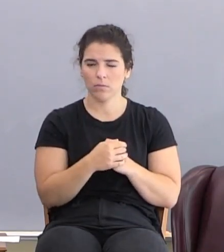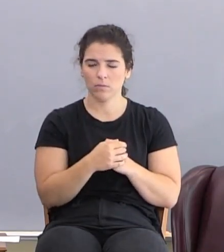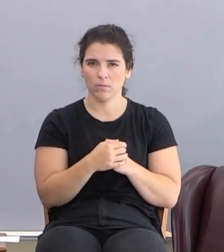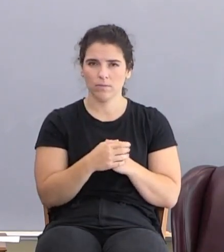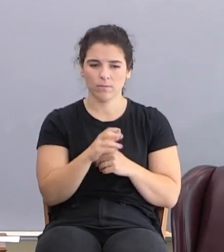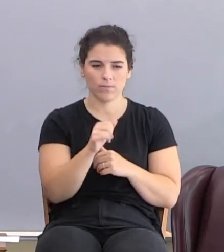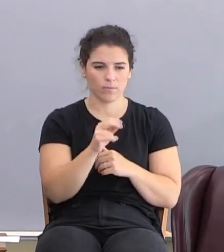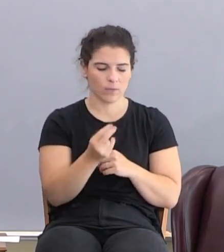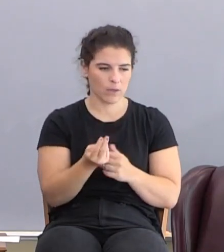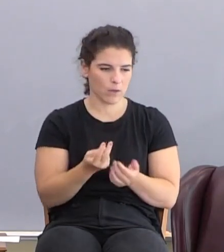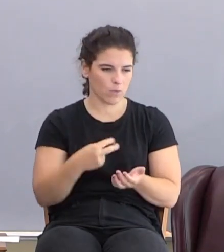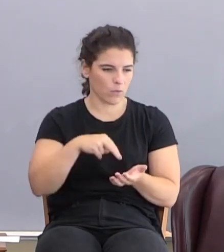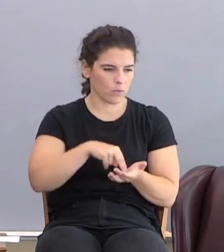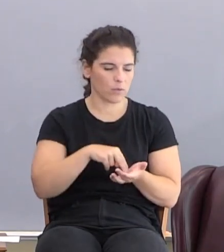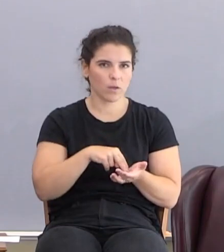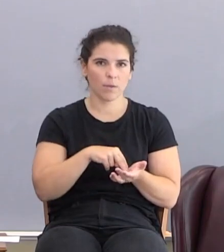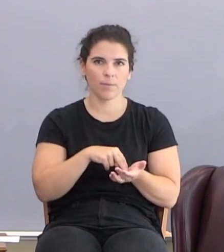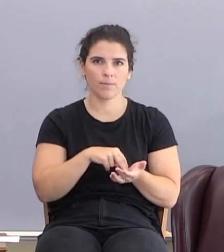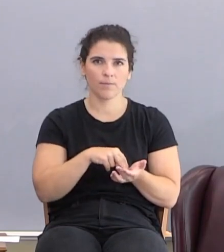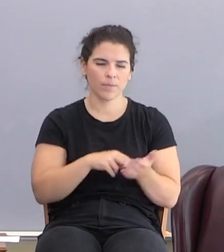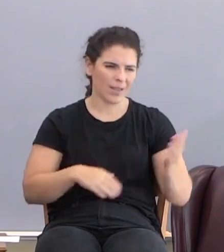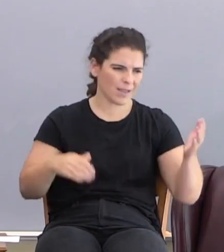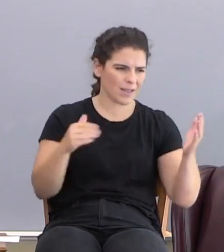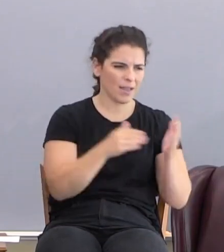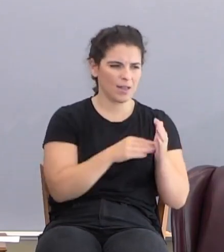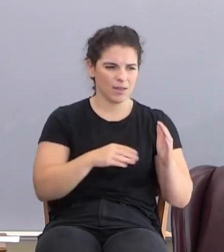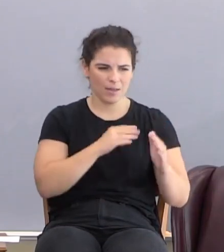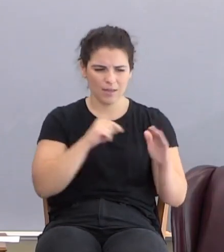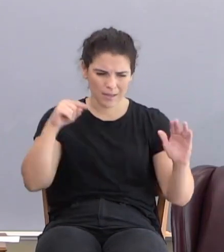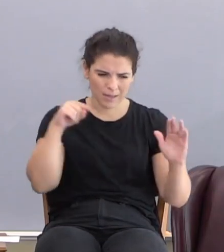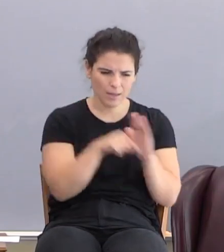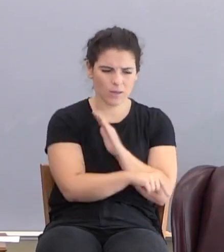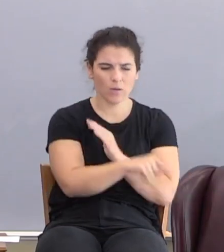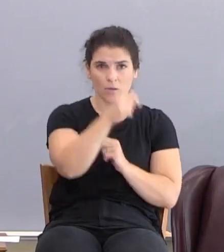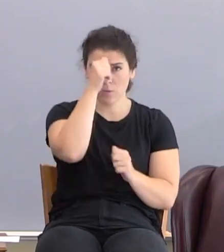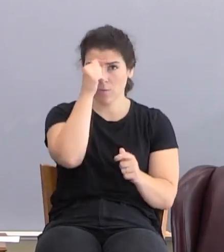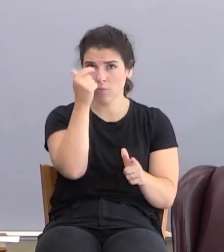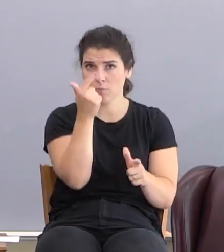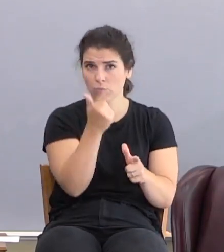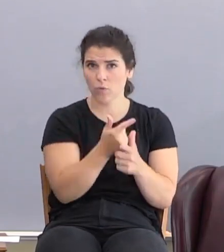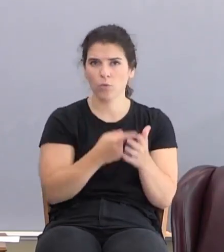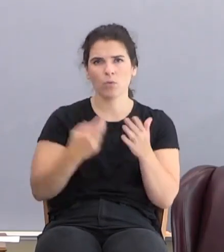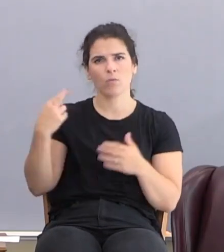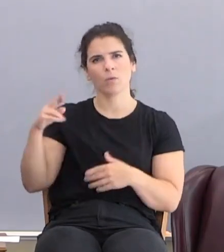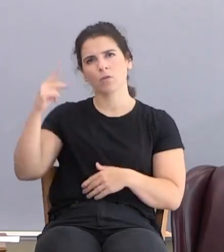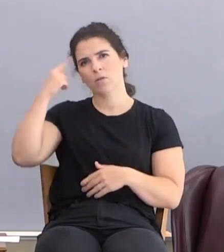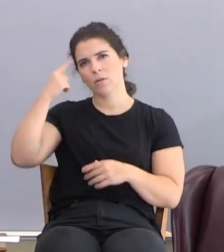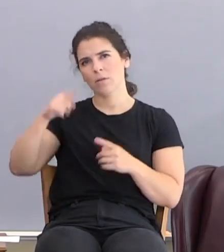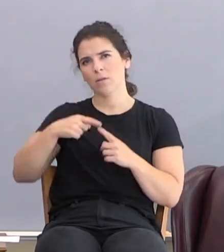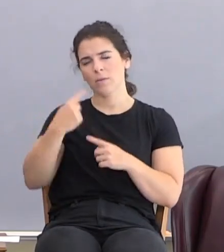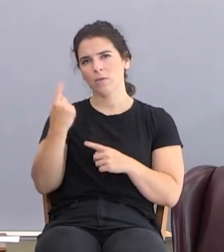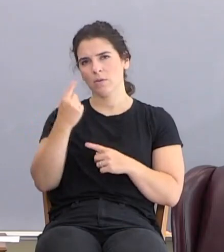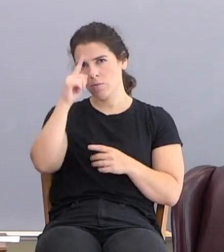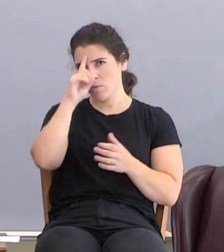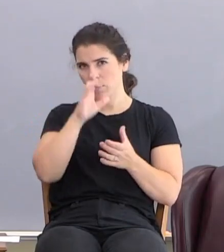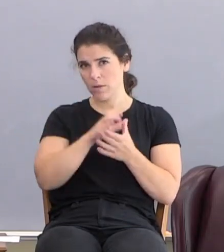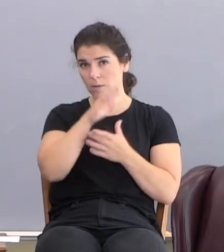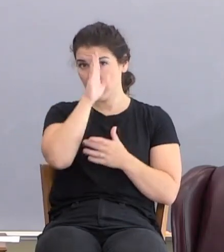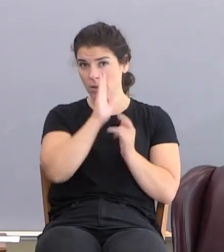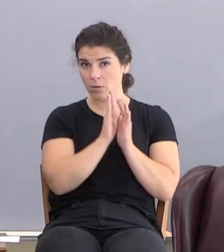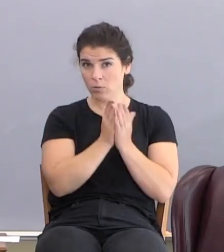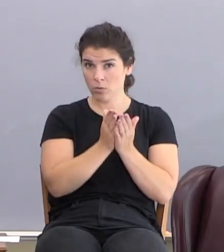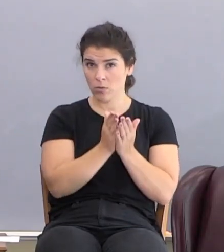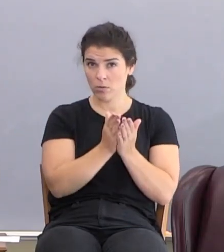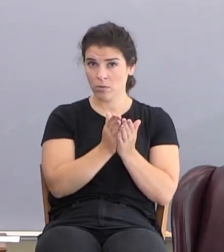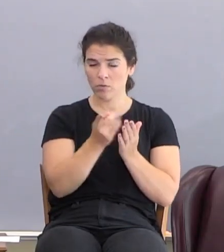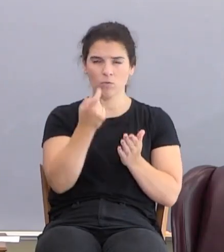Cain rose up against his brother and slew him. You know what religion thinks about somebody who believes God's word? You